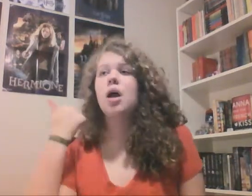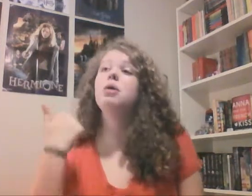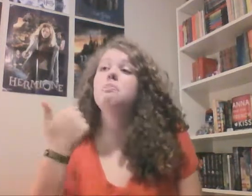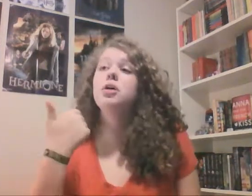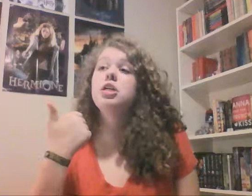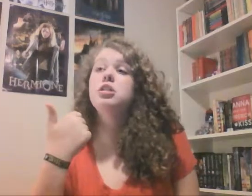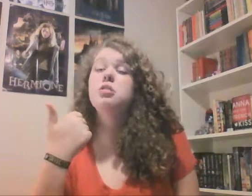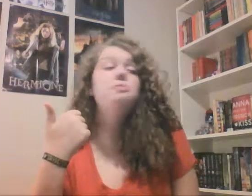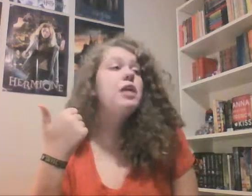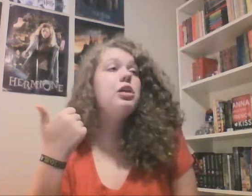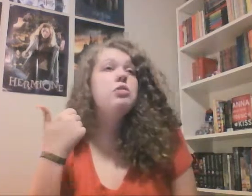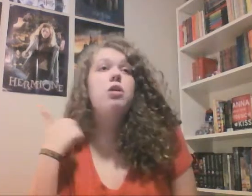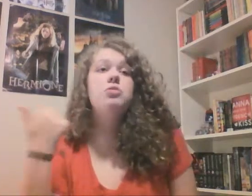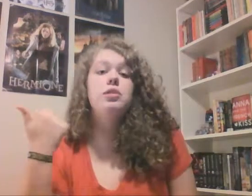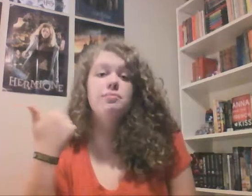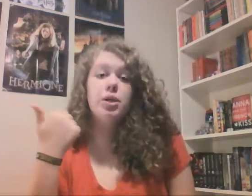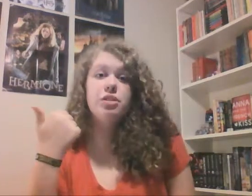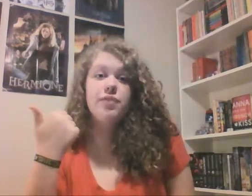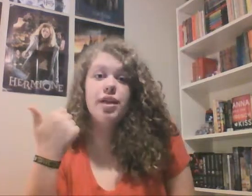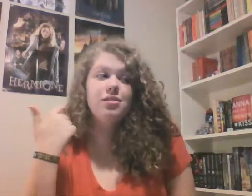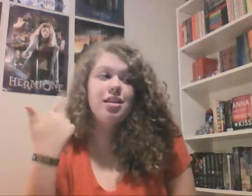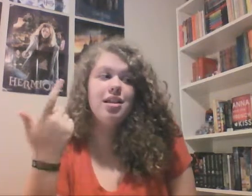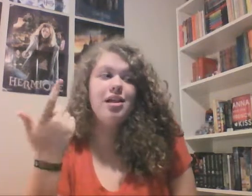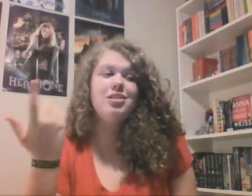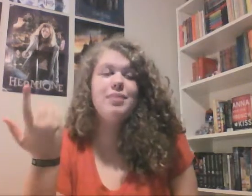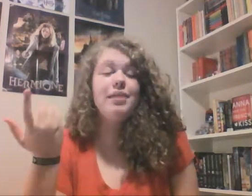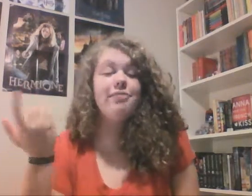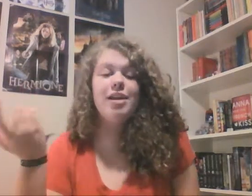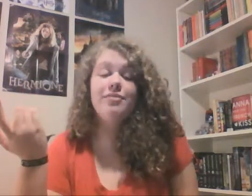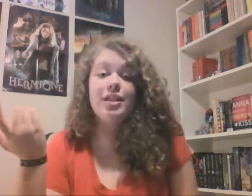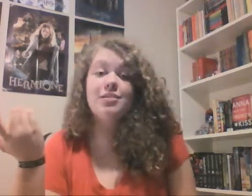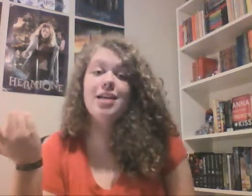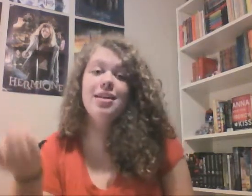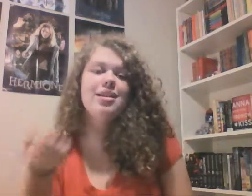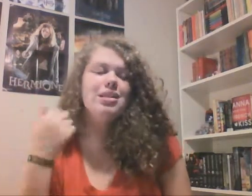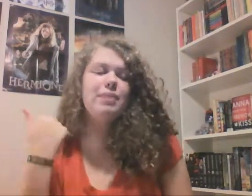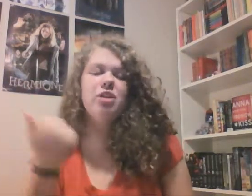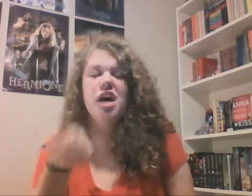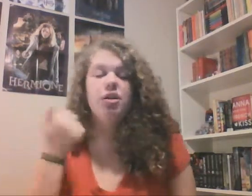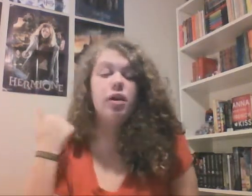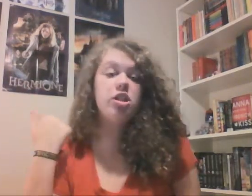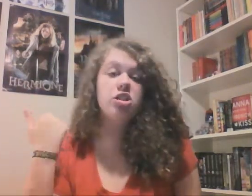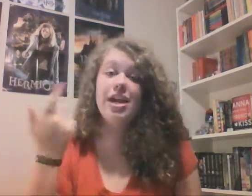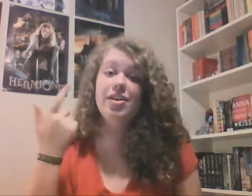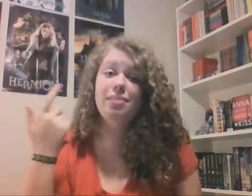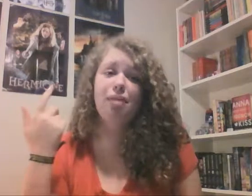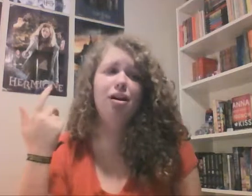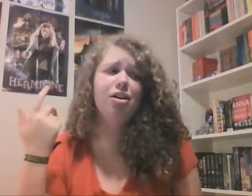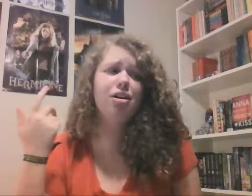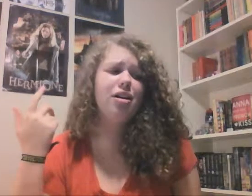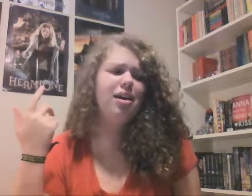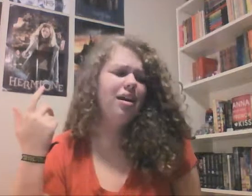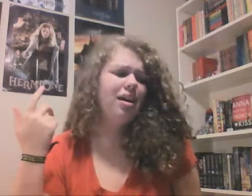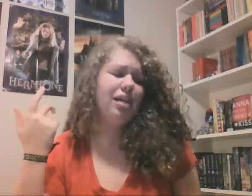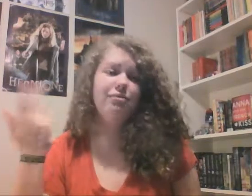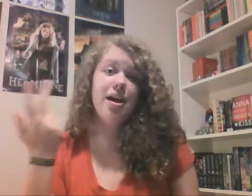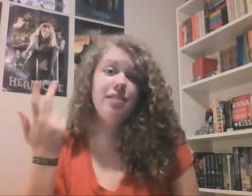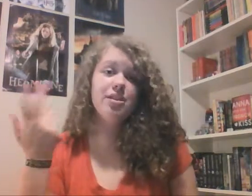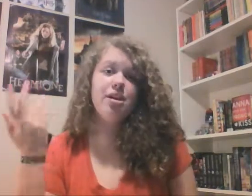bookish videos all sorts of bookish videos and then I also make fandom videos like this about Shadowhunters Harry Potter and five sauce